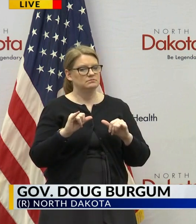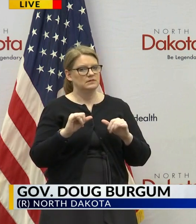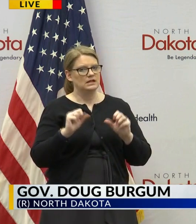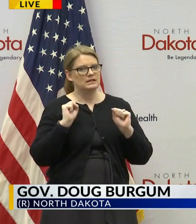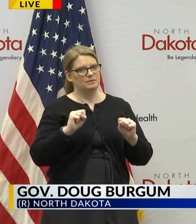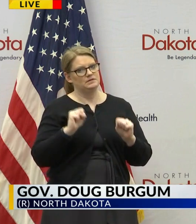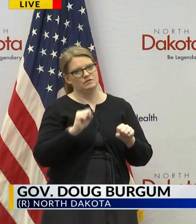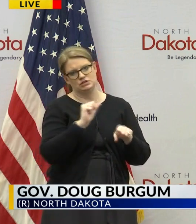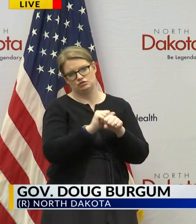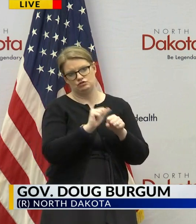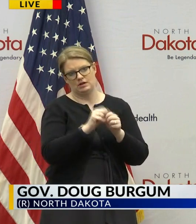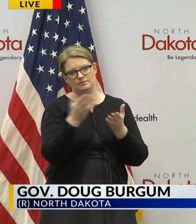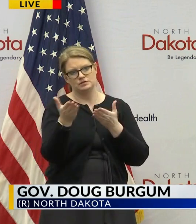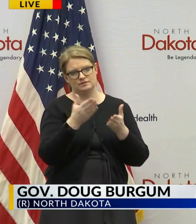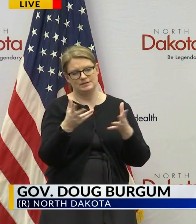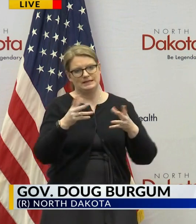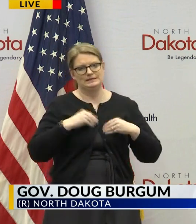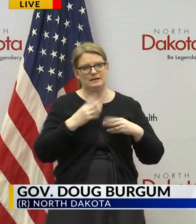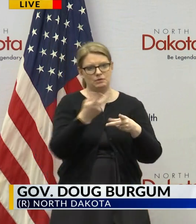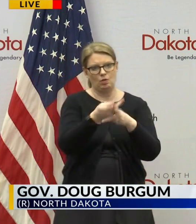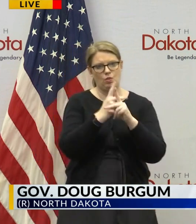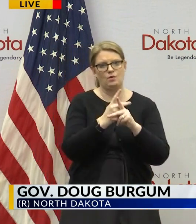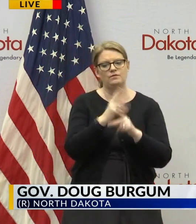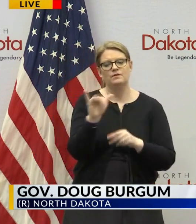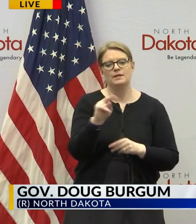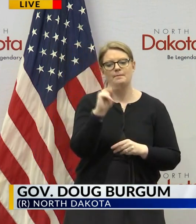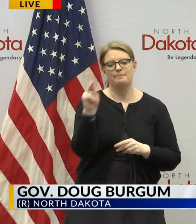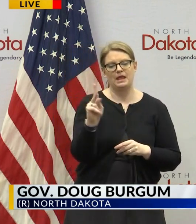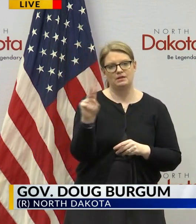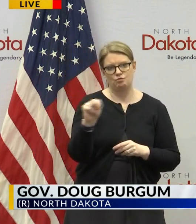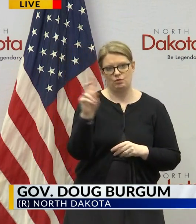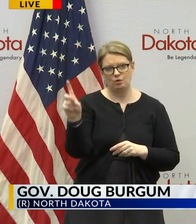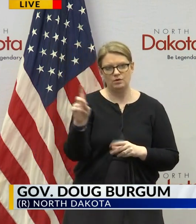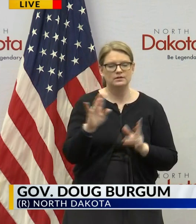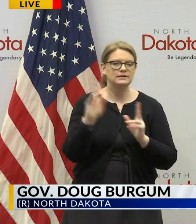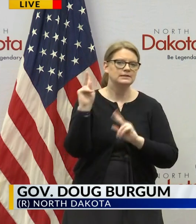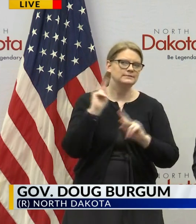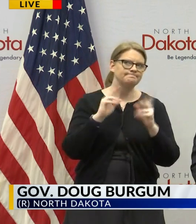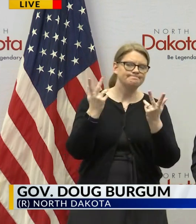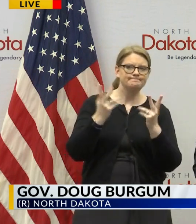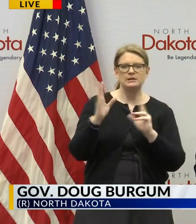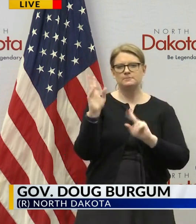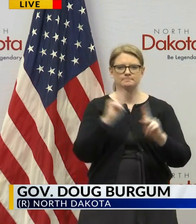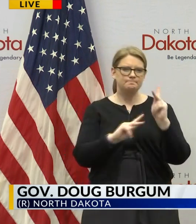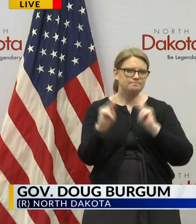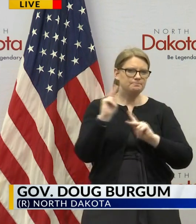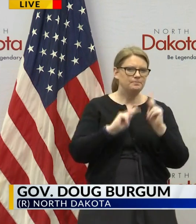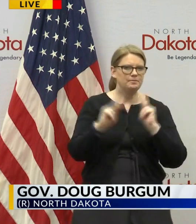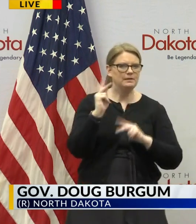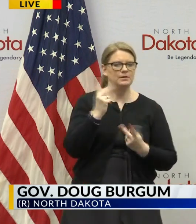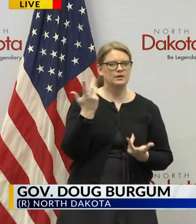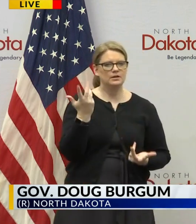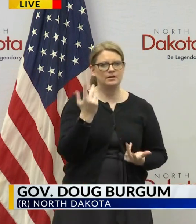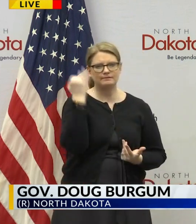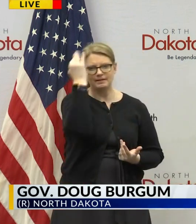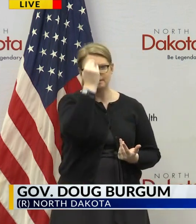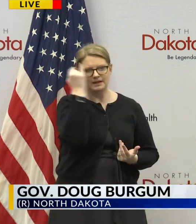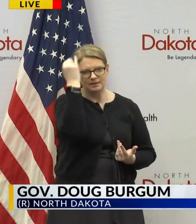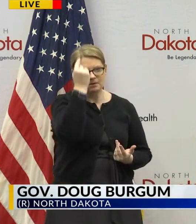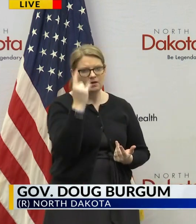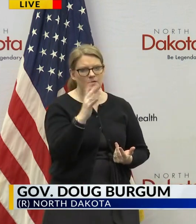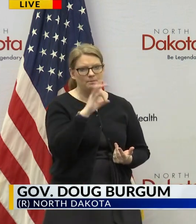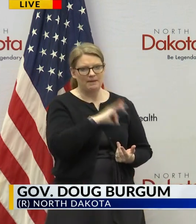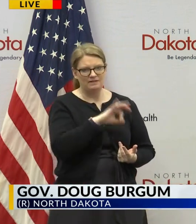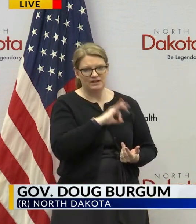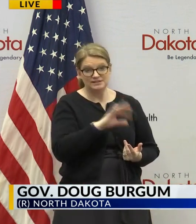for job service to take a loan out from the Bank of North Dakota so people that are thinking about about their unemployment benefits